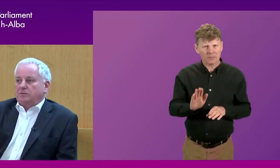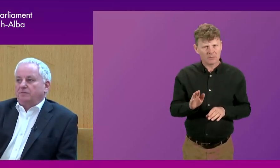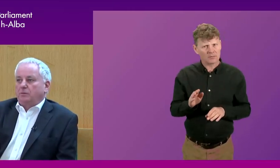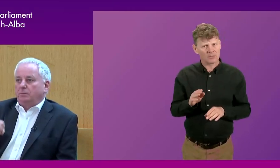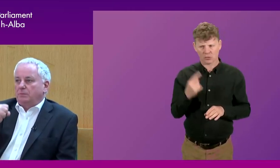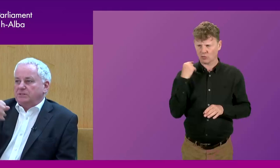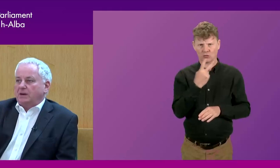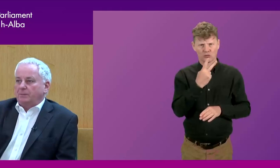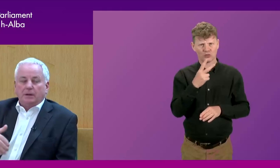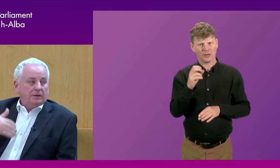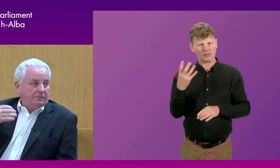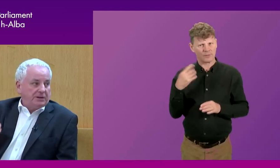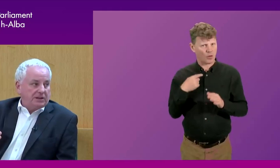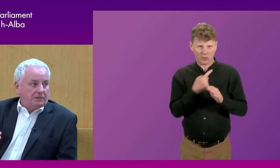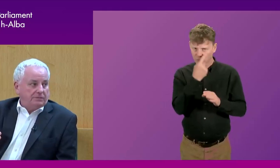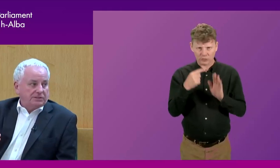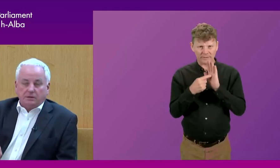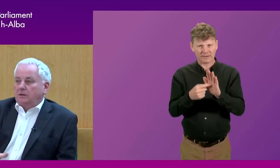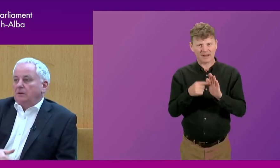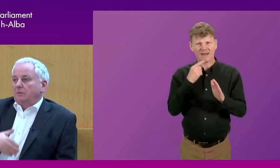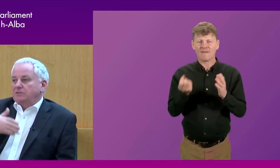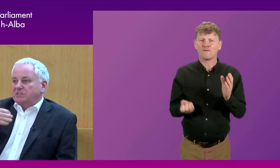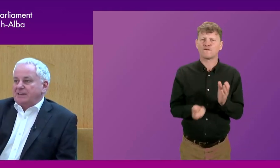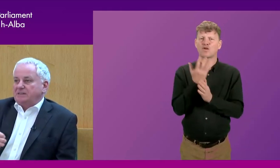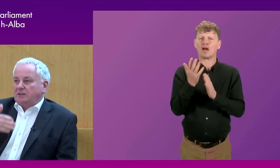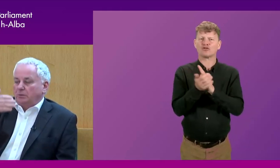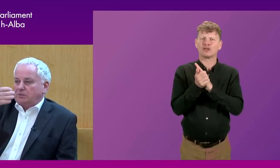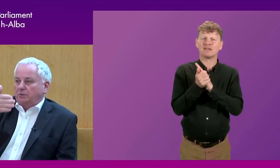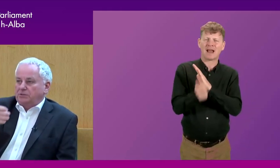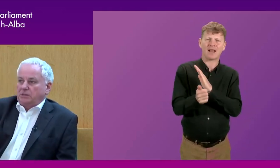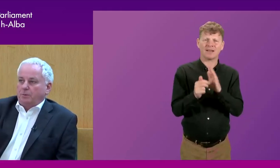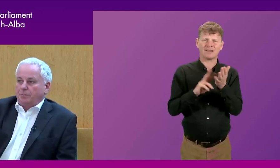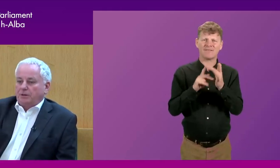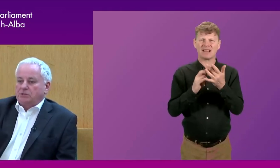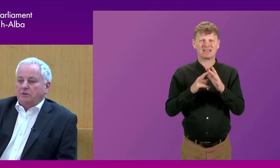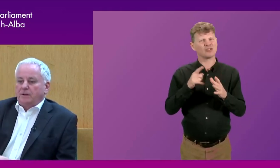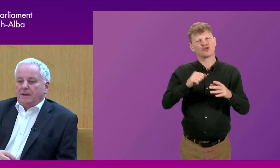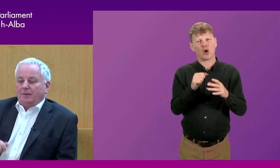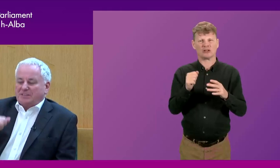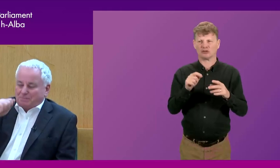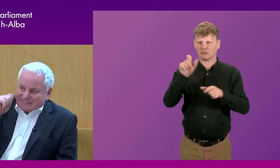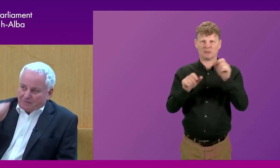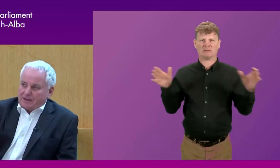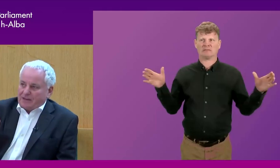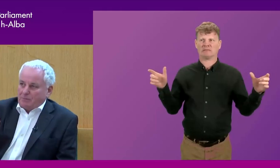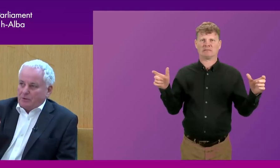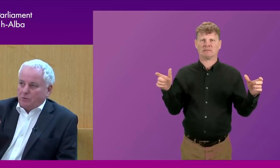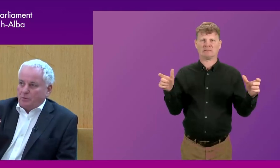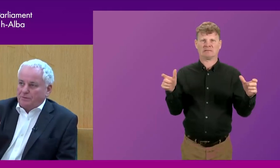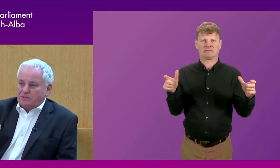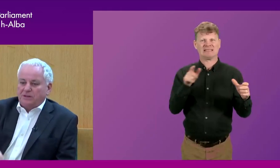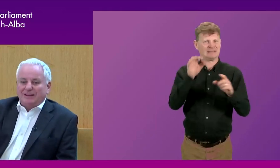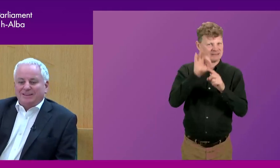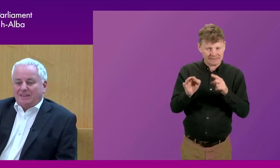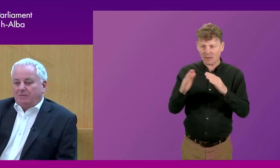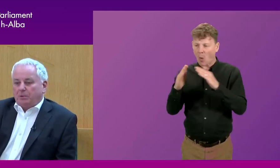in 2004 when we set up the Fresh Talent visa that was designed to deal with Scottish depopulation. It was a specific agreement with the